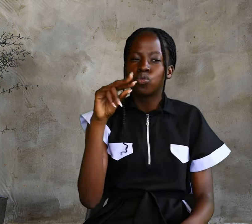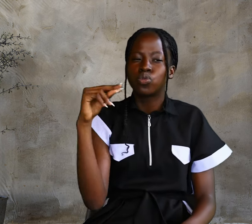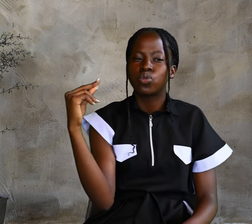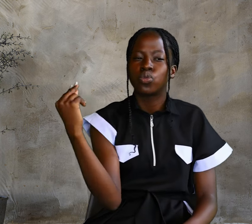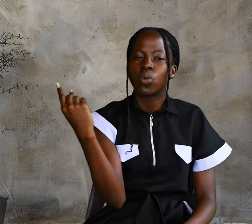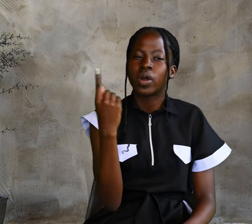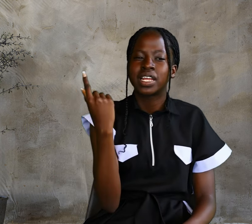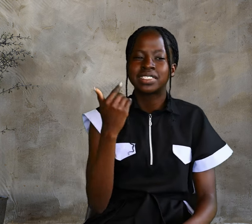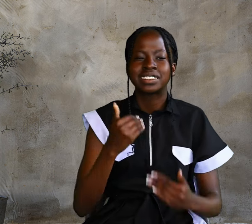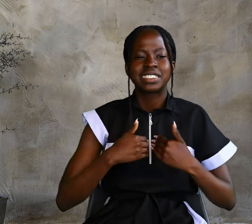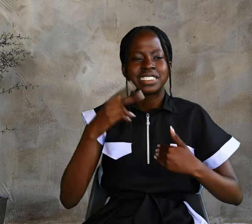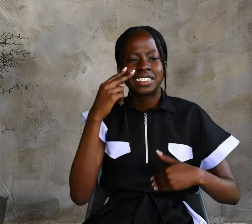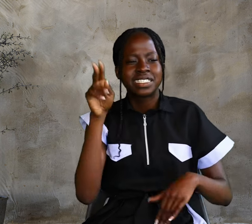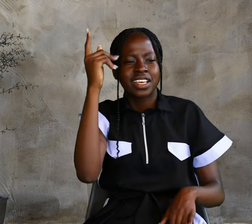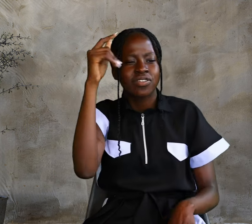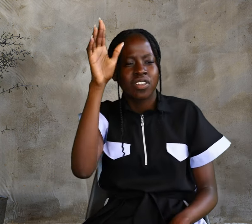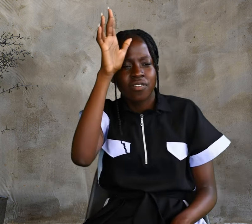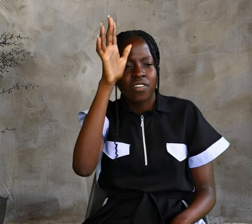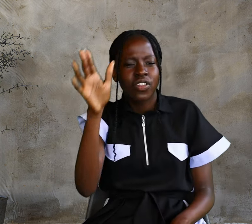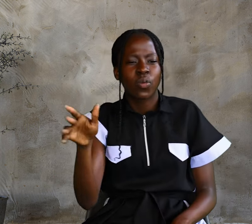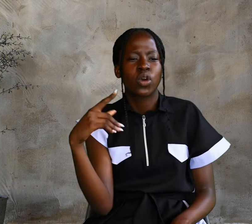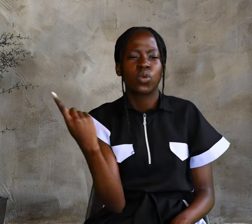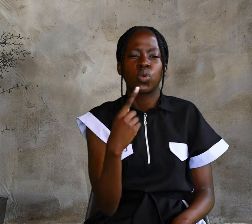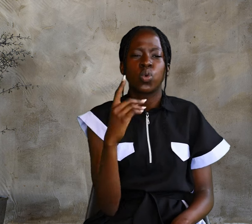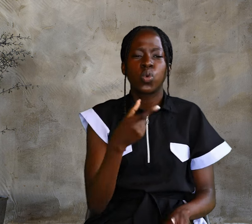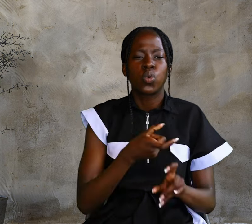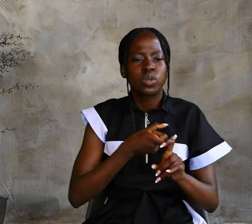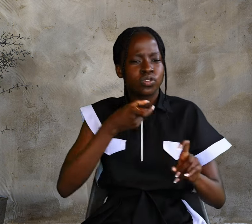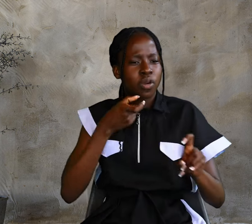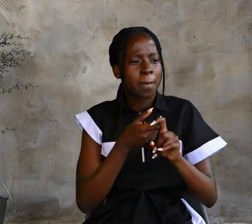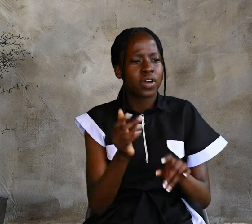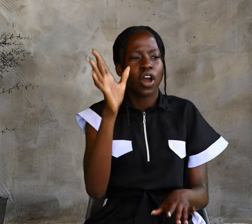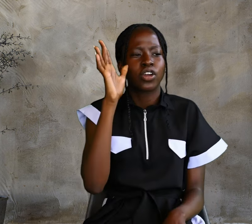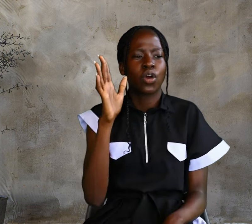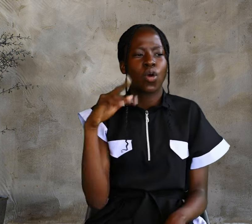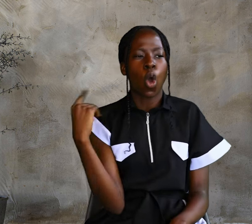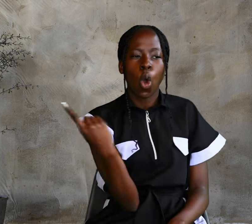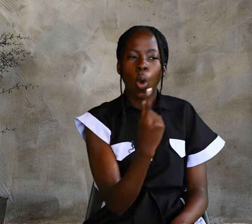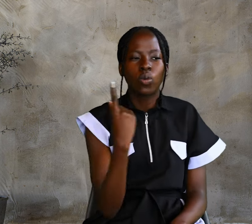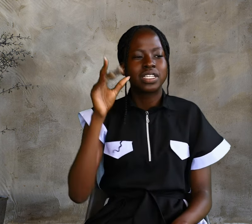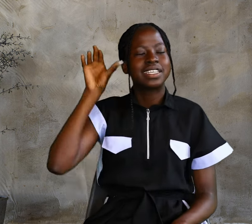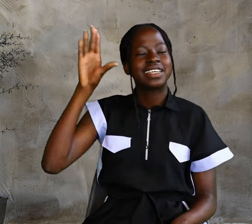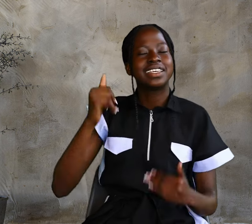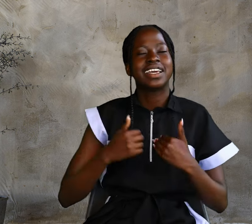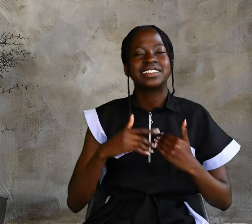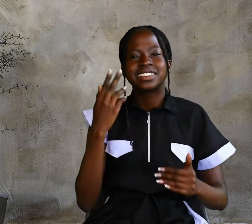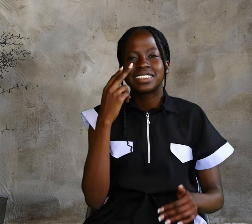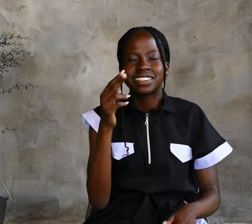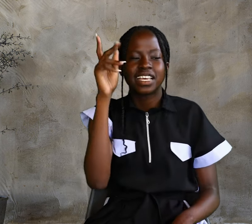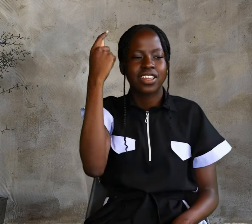No one has seen the Father except the one who is from God. Only He has seen the Father.